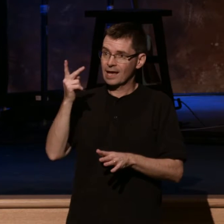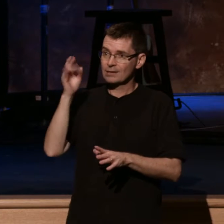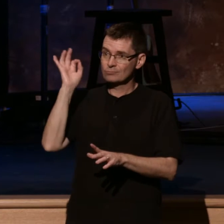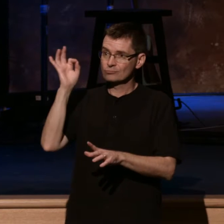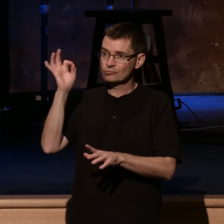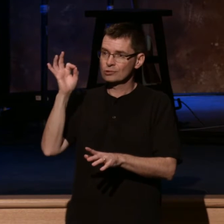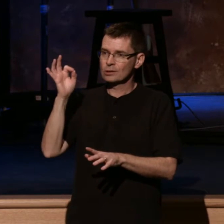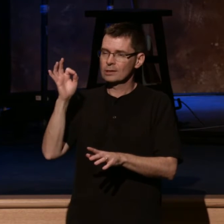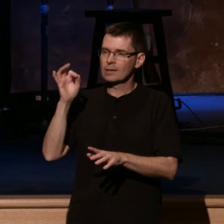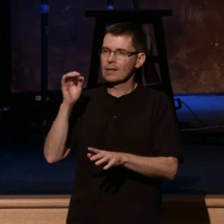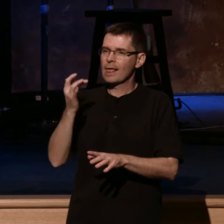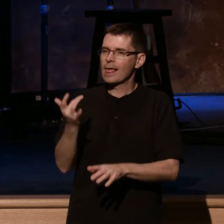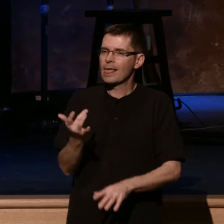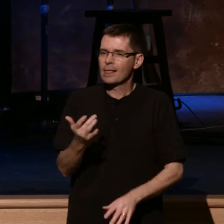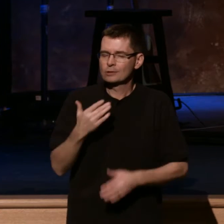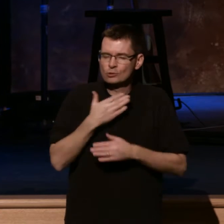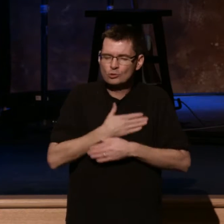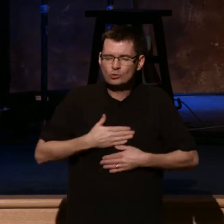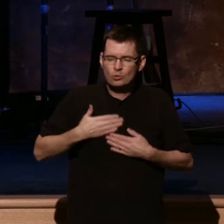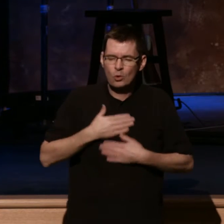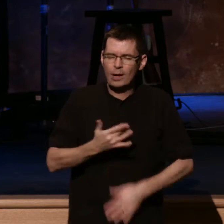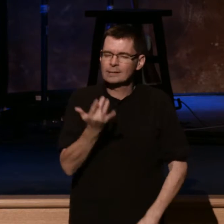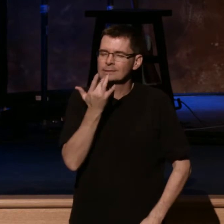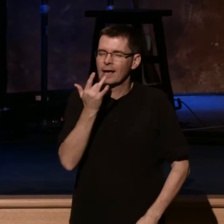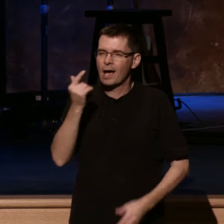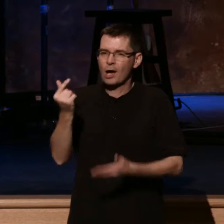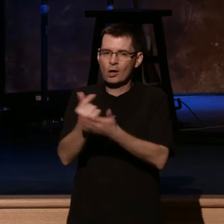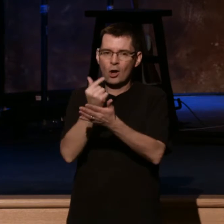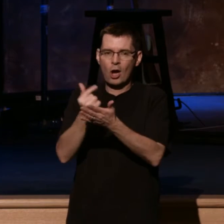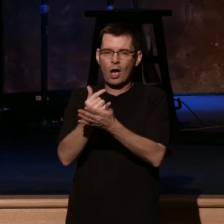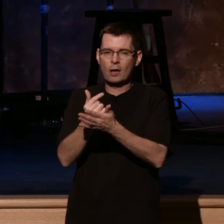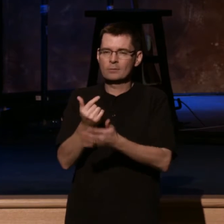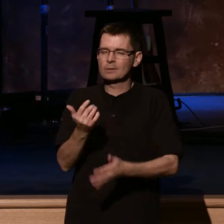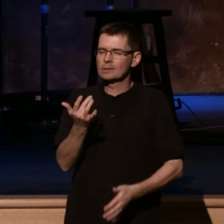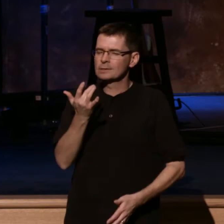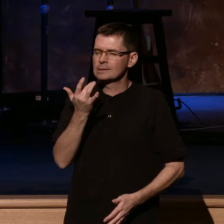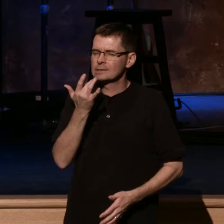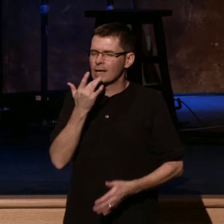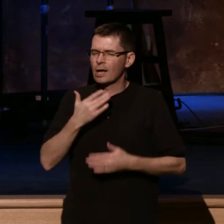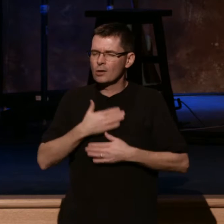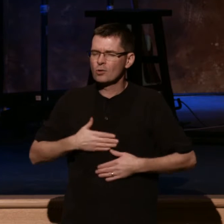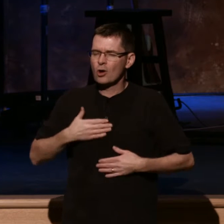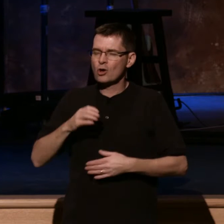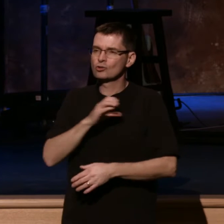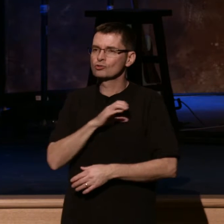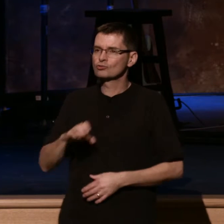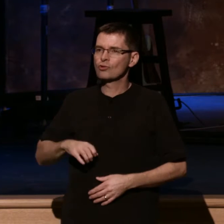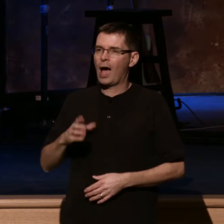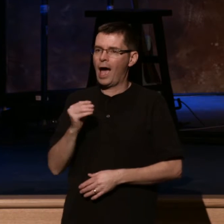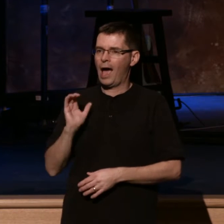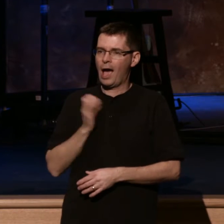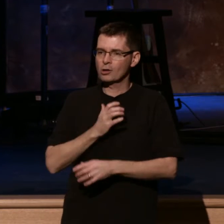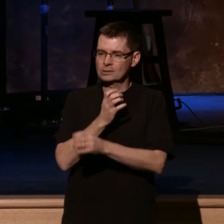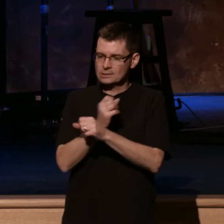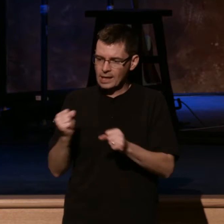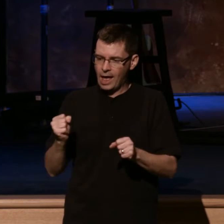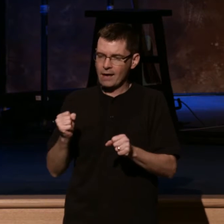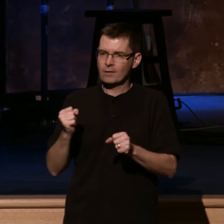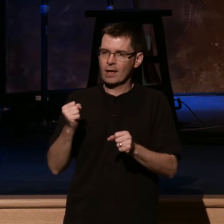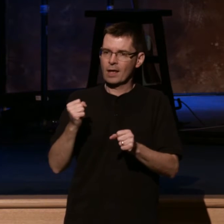the gospel. Savoring Christ. Savoring our salvation. Savoring our sanctification. You'd think we all work